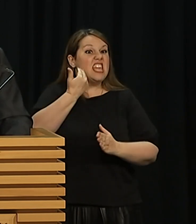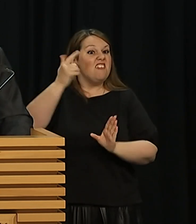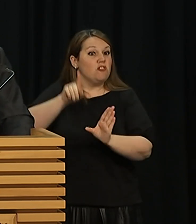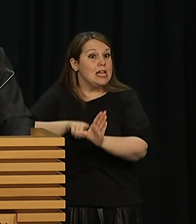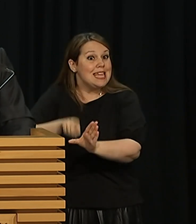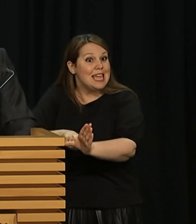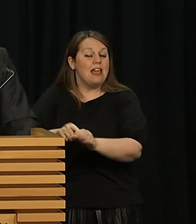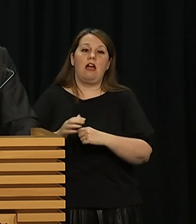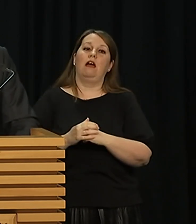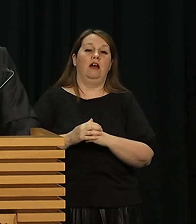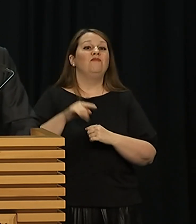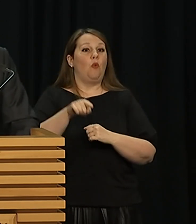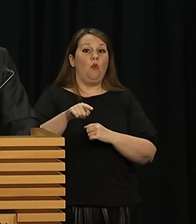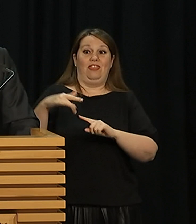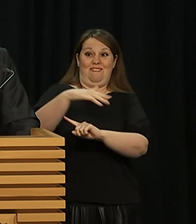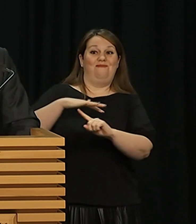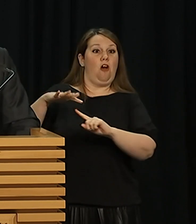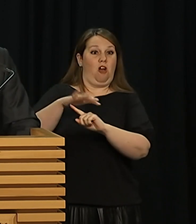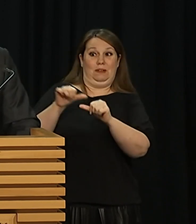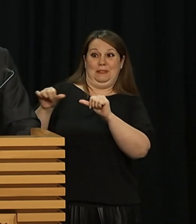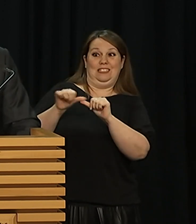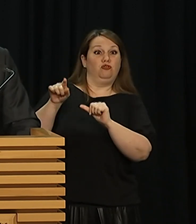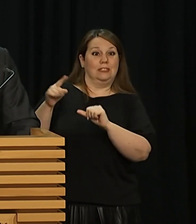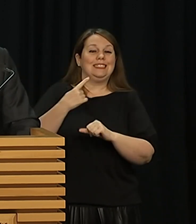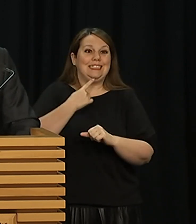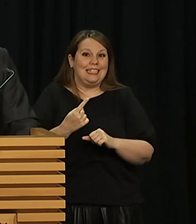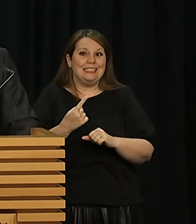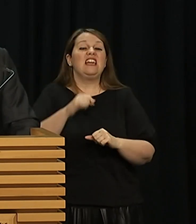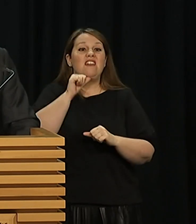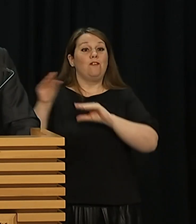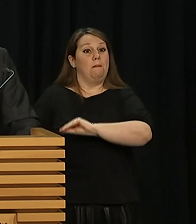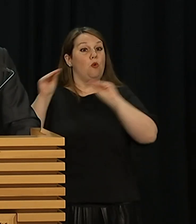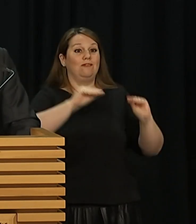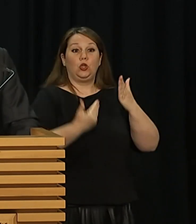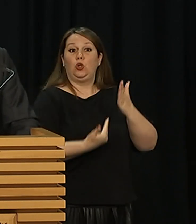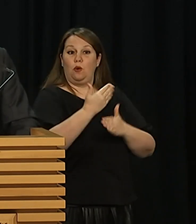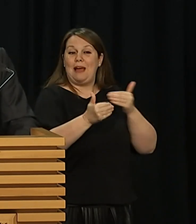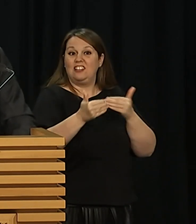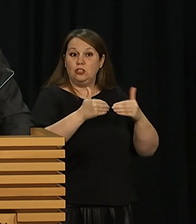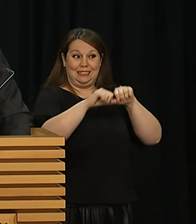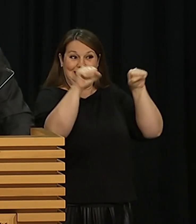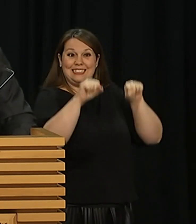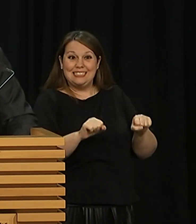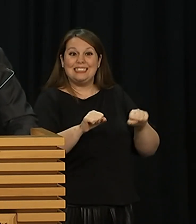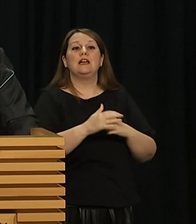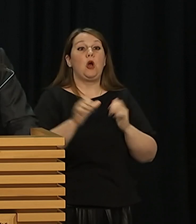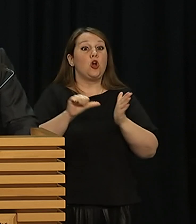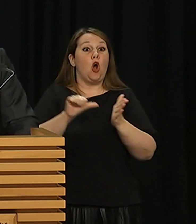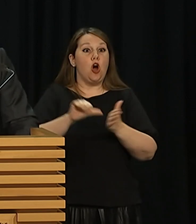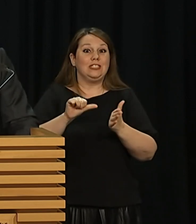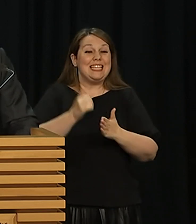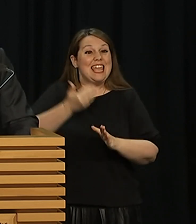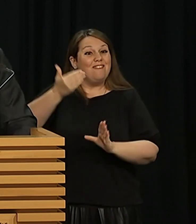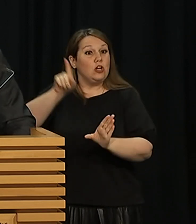Modelling from the Ministry for the Environment shows that by moving to the new resource management system, cost to users will decrease by about